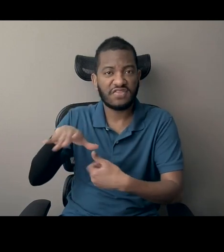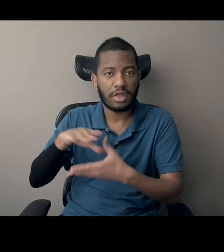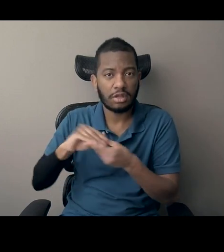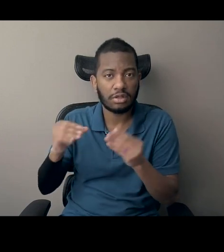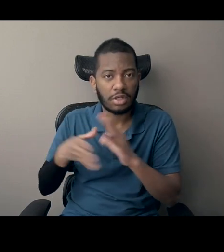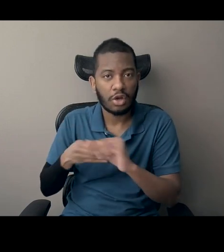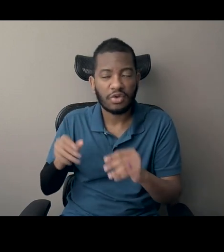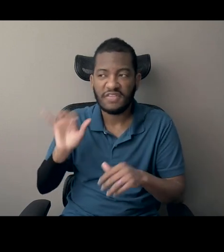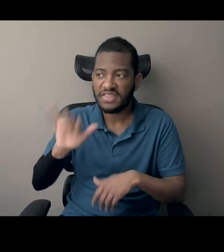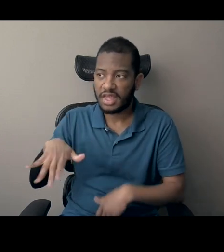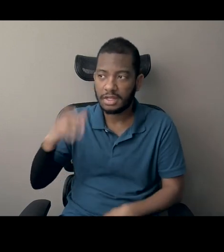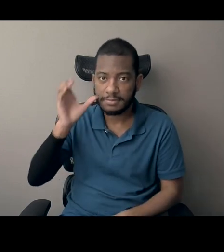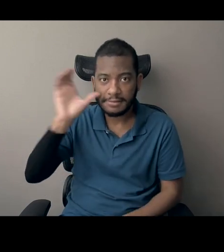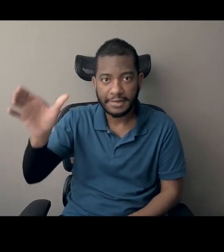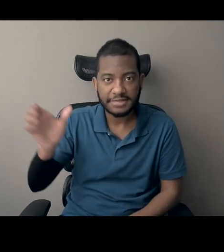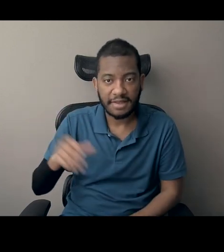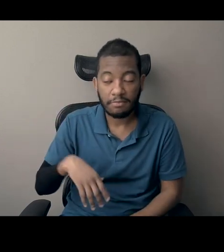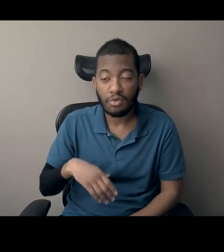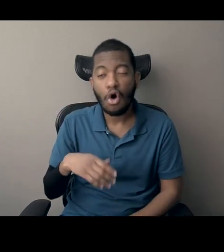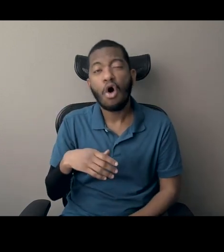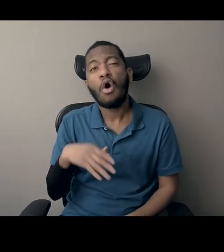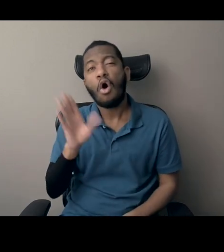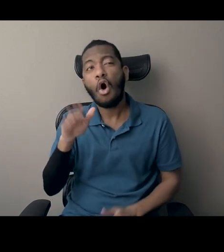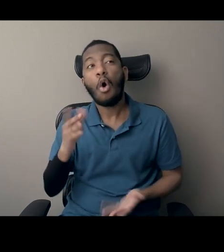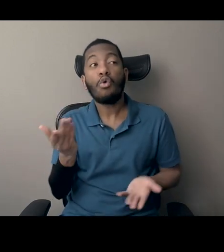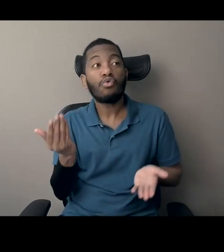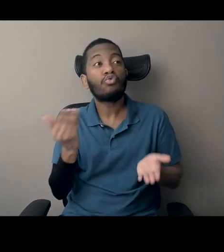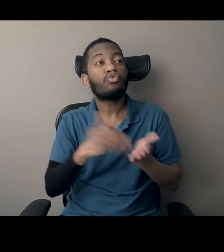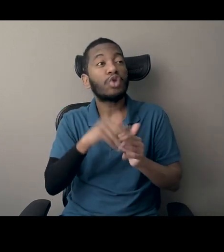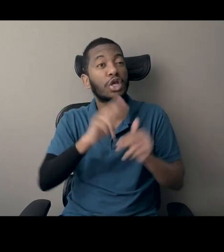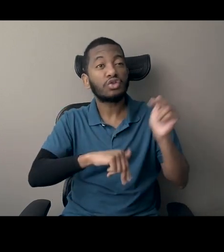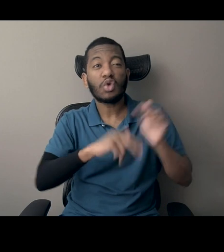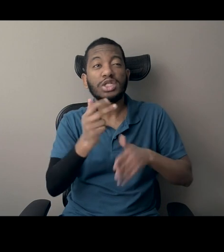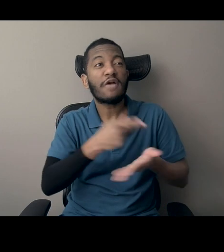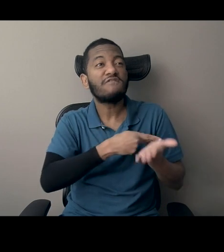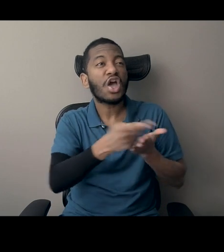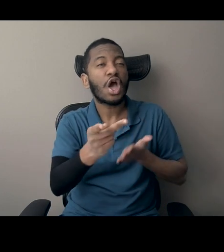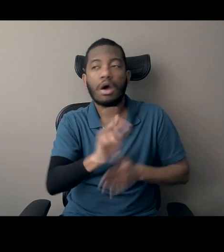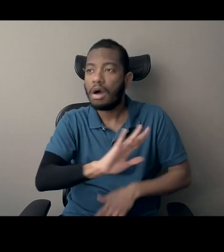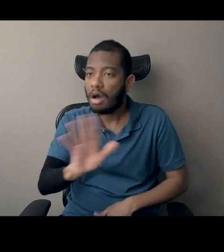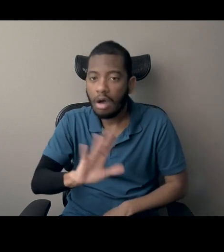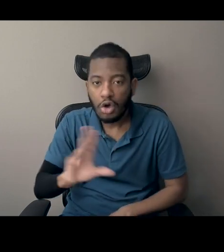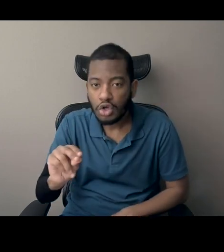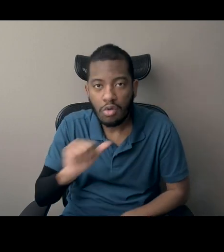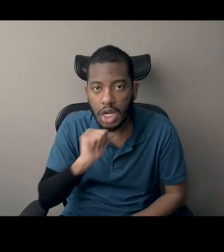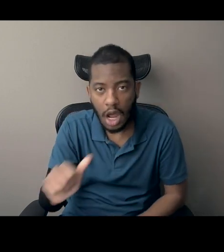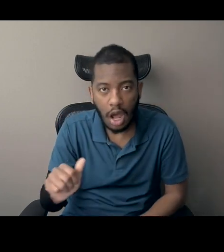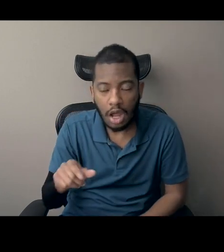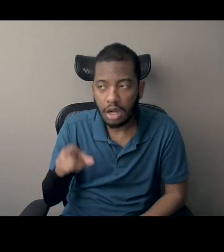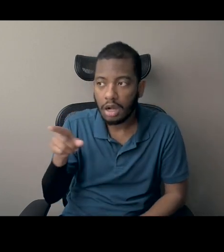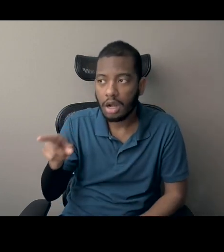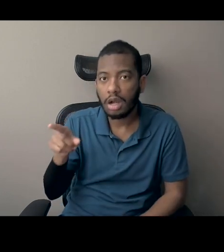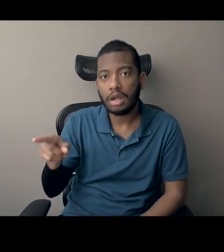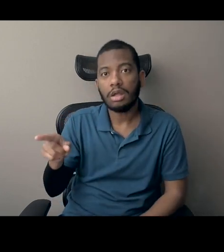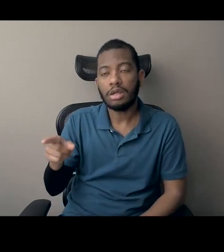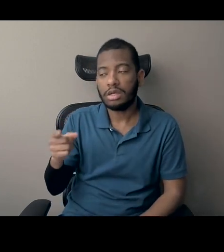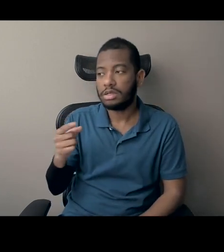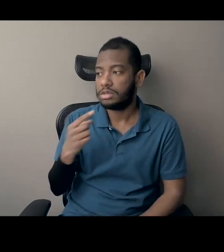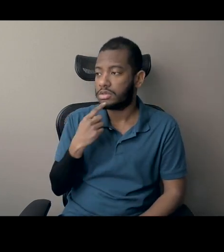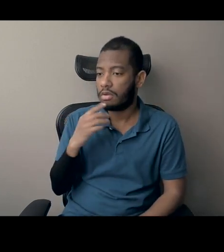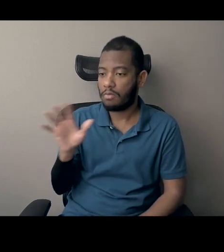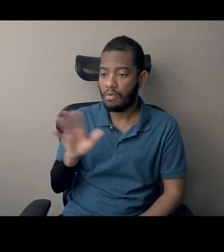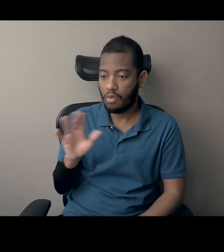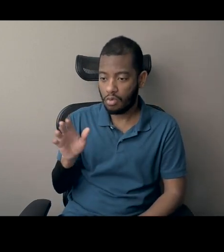narrative that reconstruction was an abject failure. And he really made the important point that what